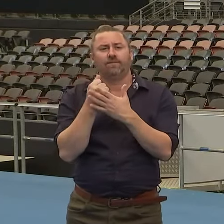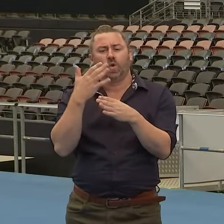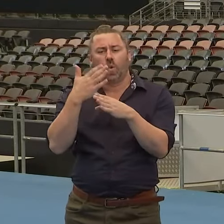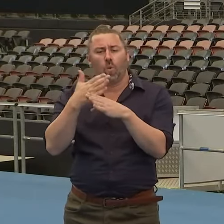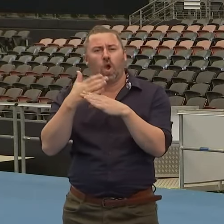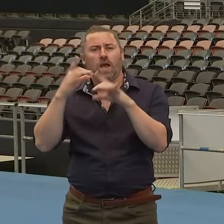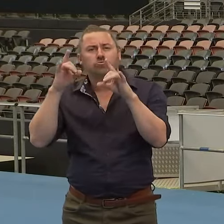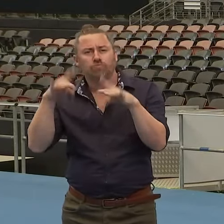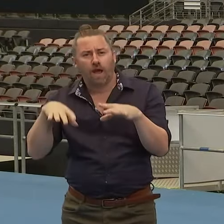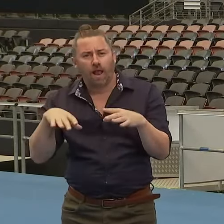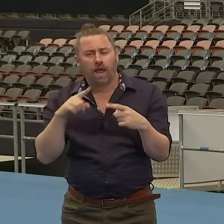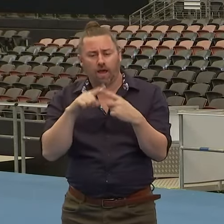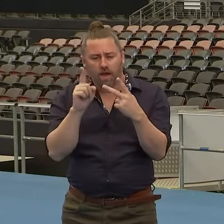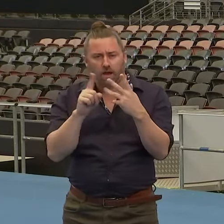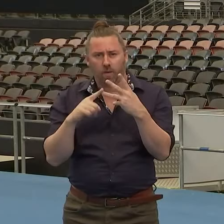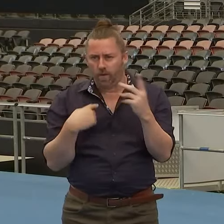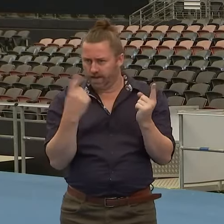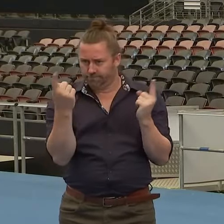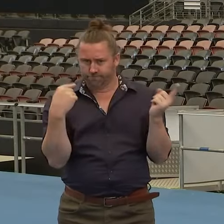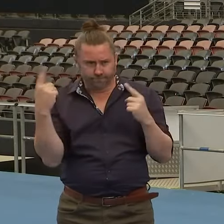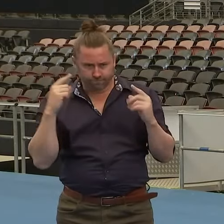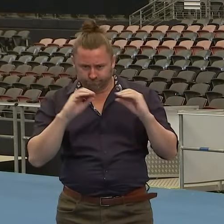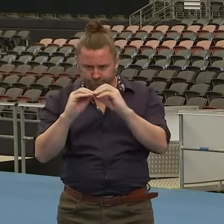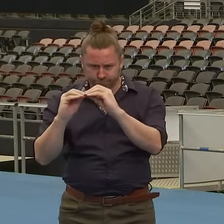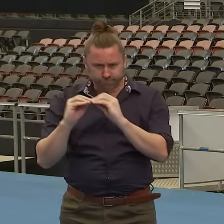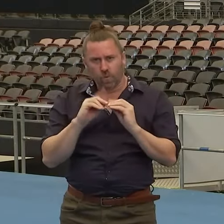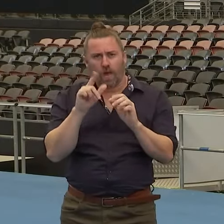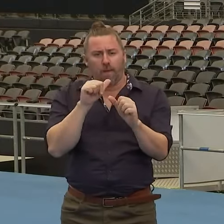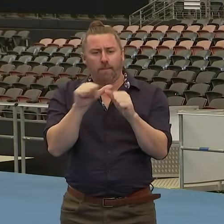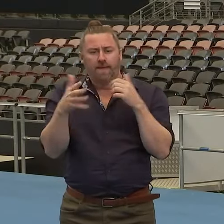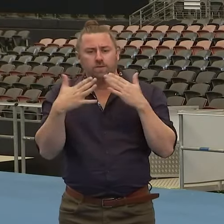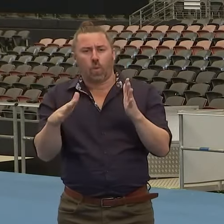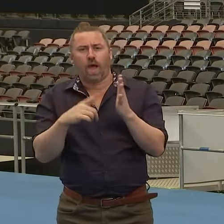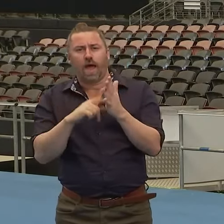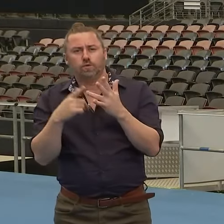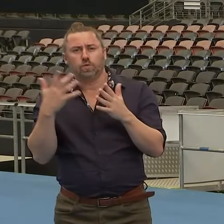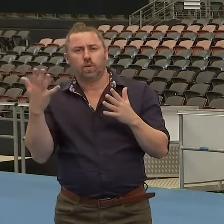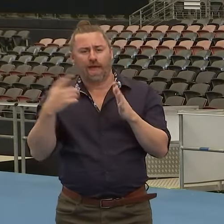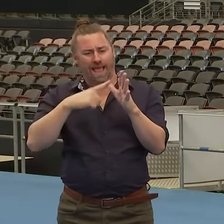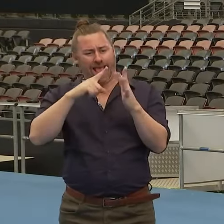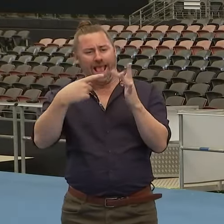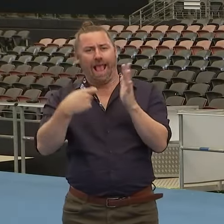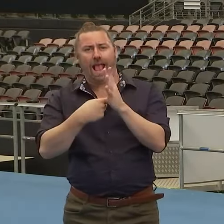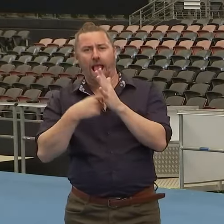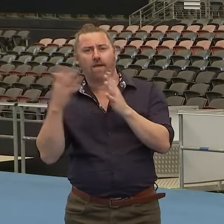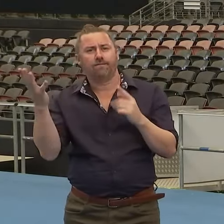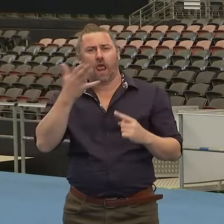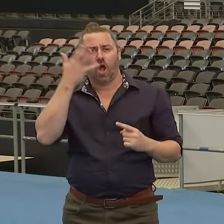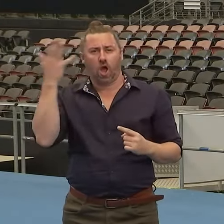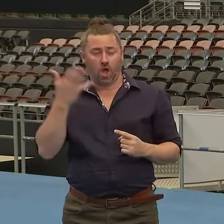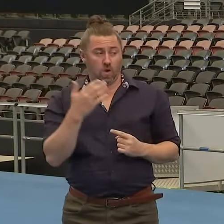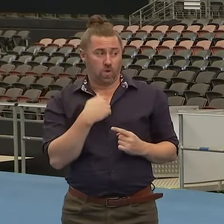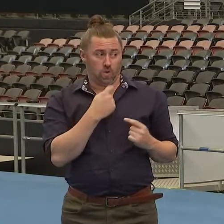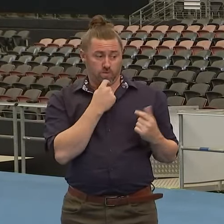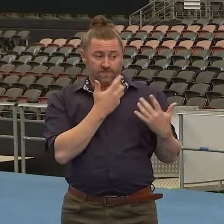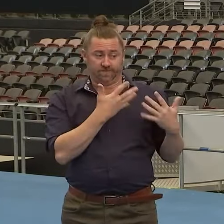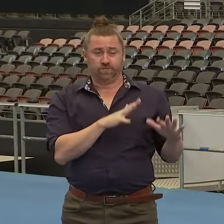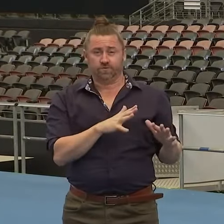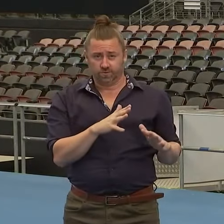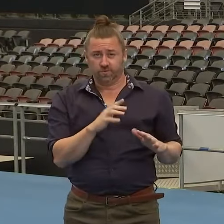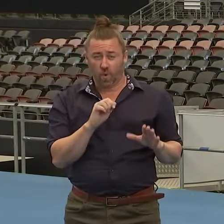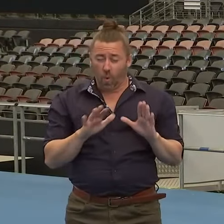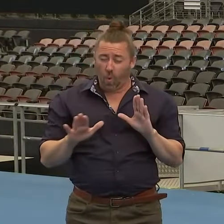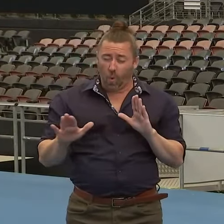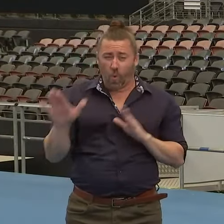and we've refined that ventilation plan. And can I proudly also say, Premier, we're nearly there with every single